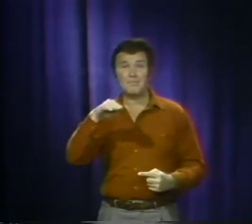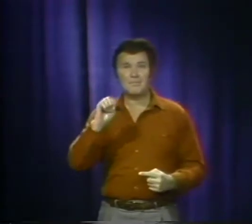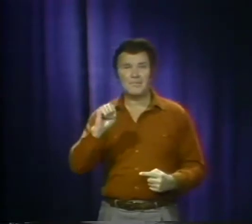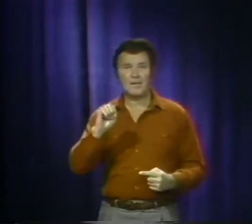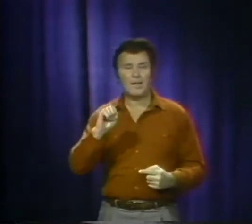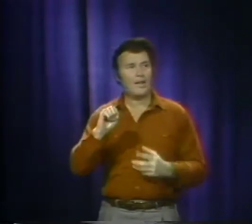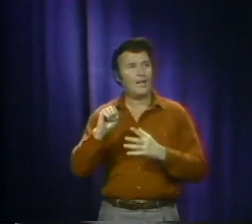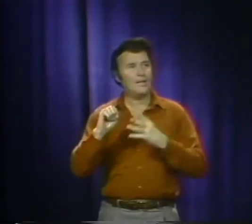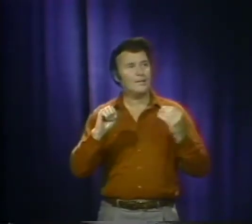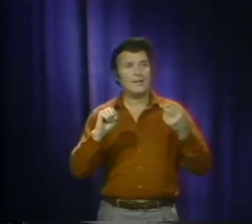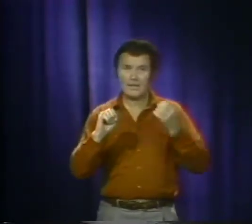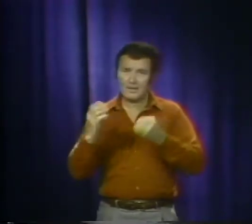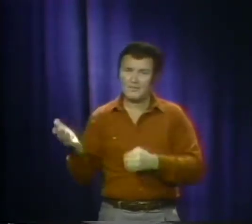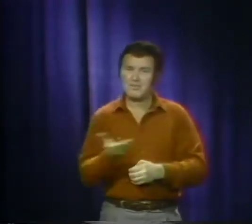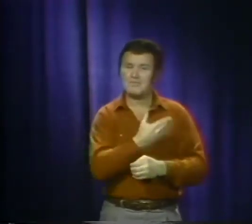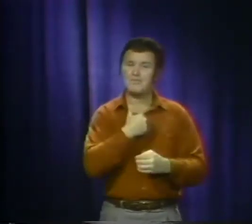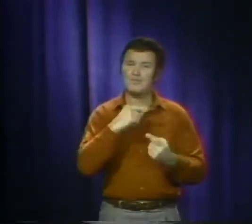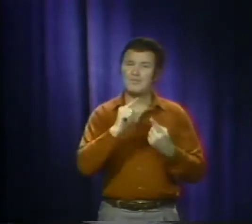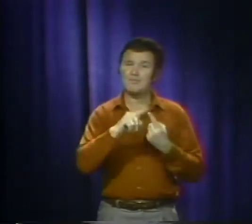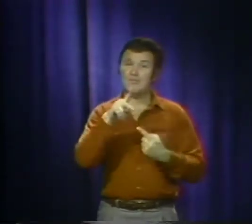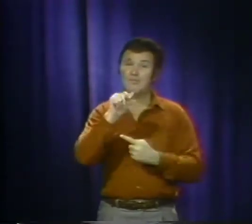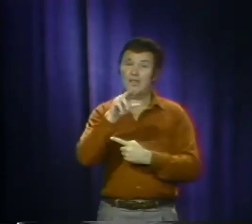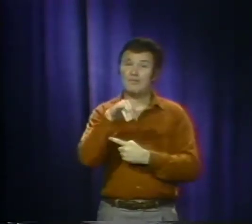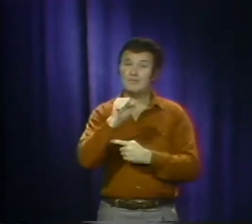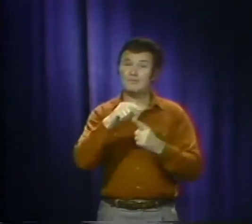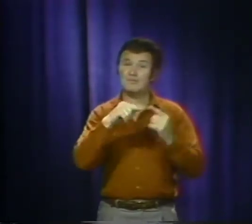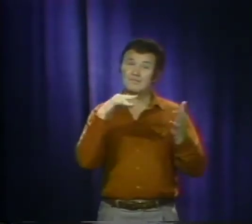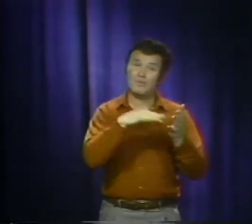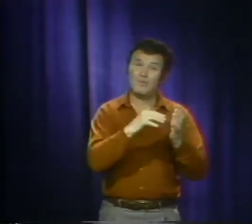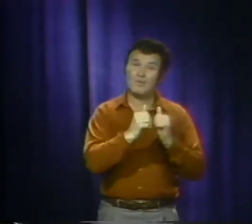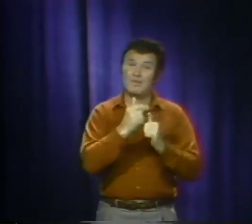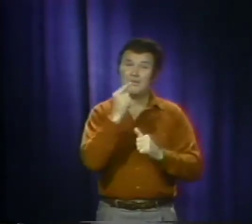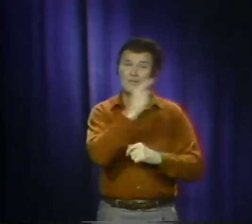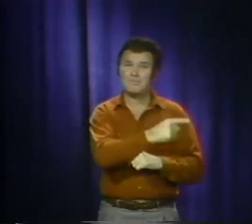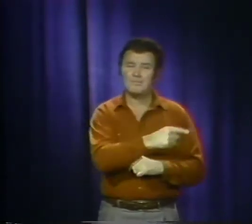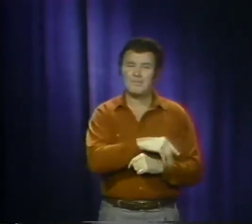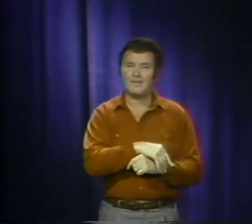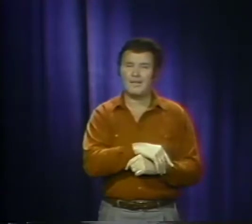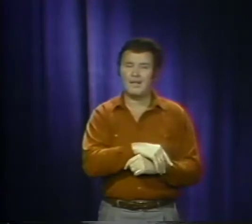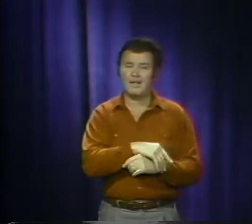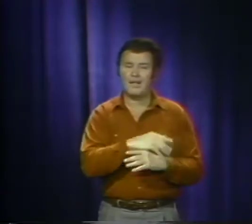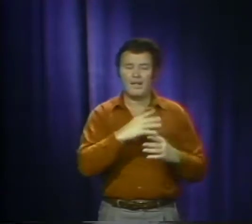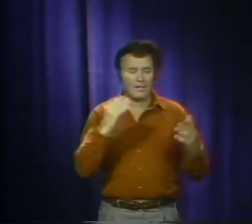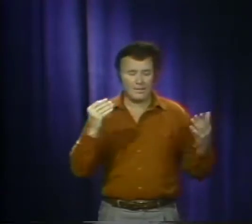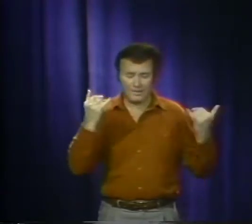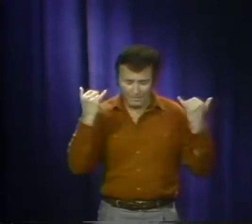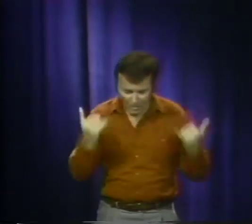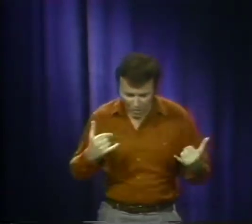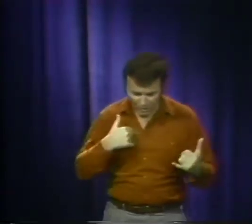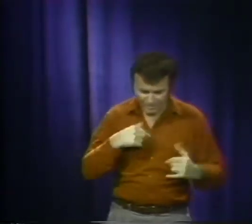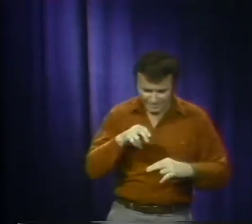and he invited me to Paris to study with him. And now